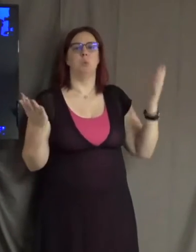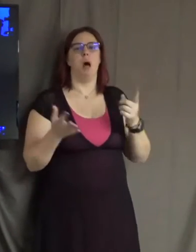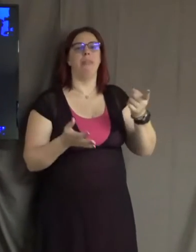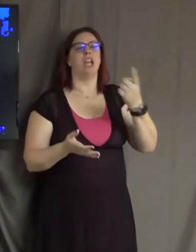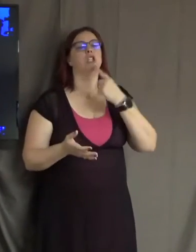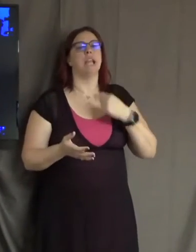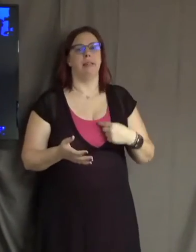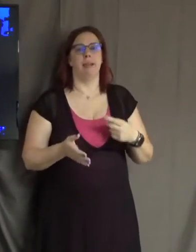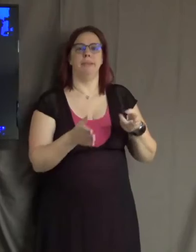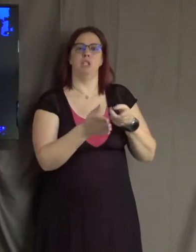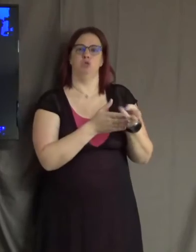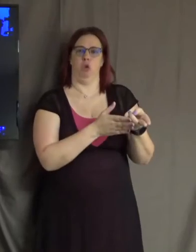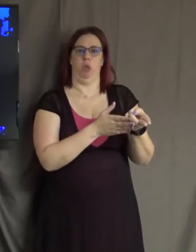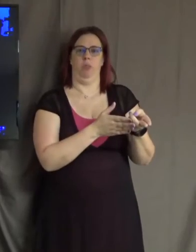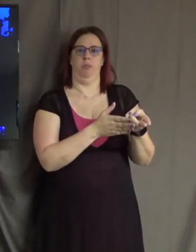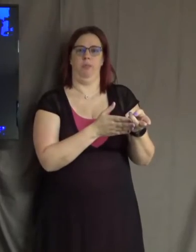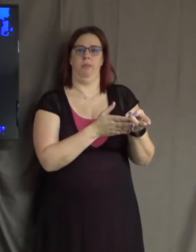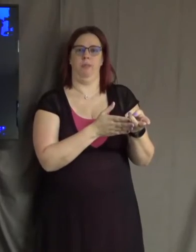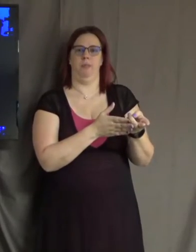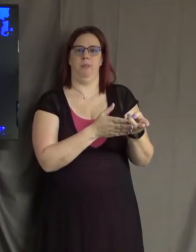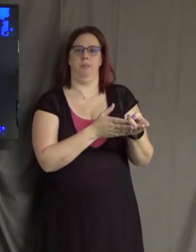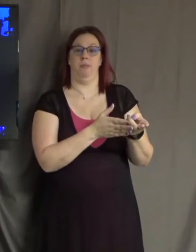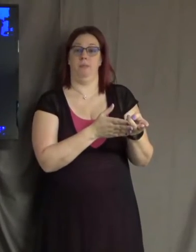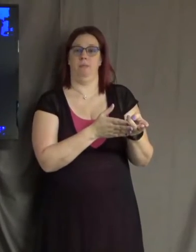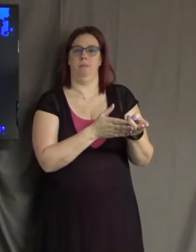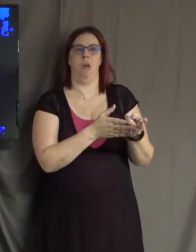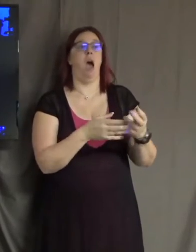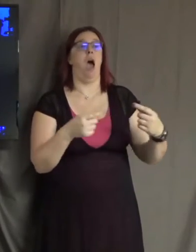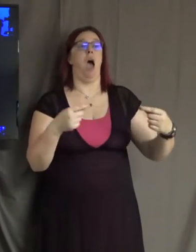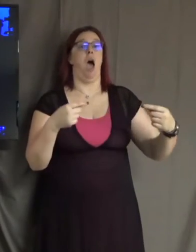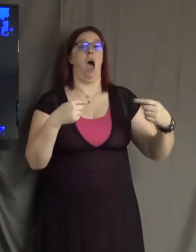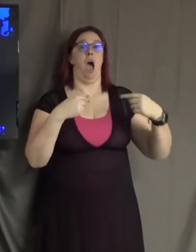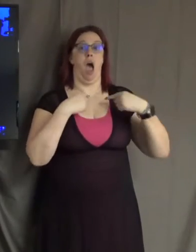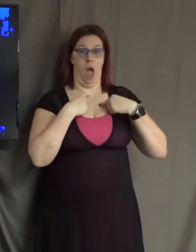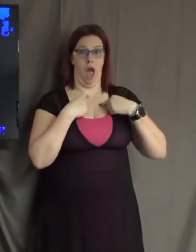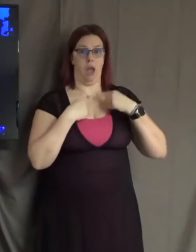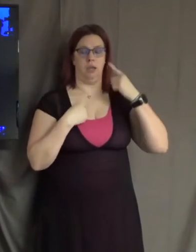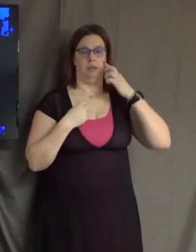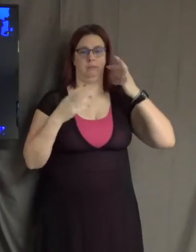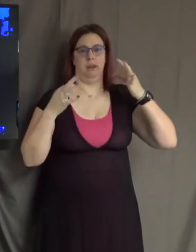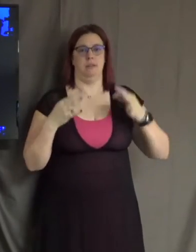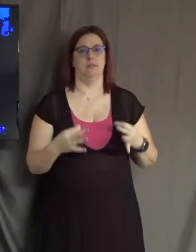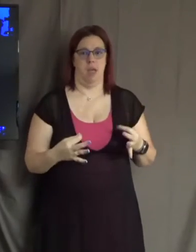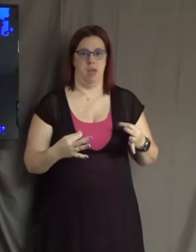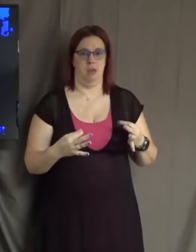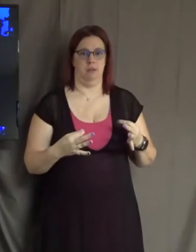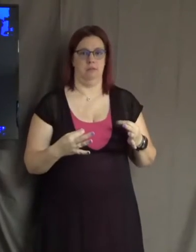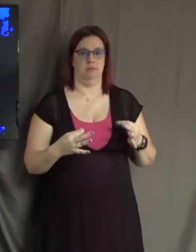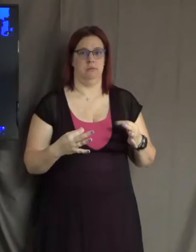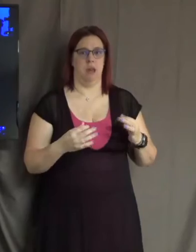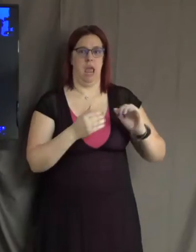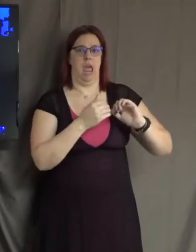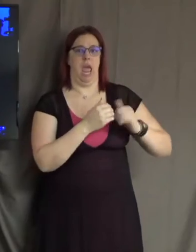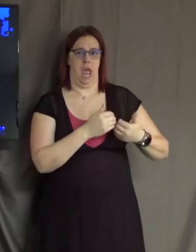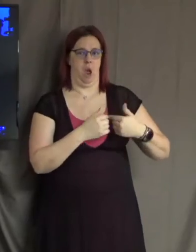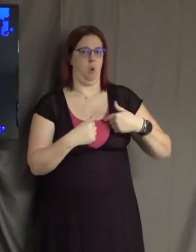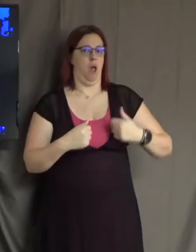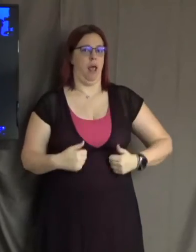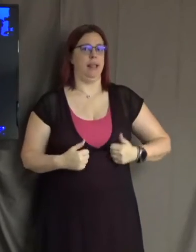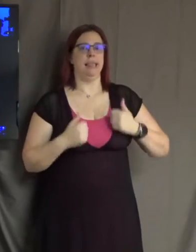any truth to that? I get to decide how I want to live my life, how I want to look and